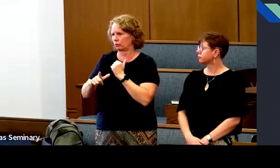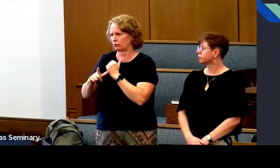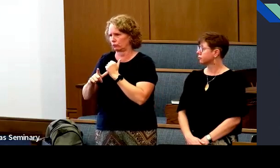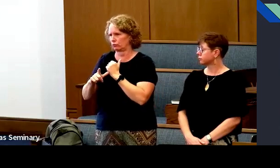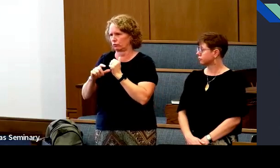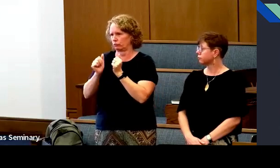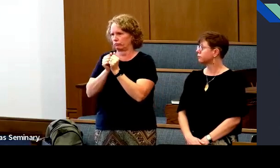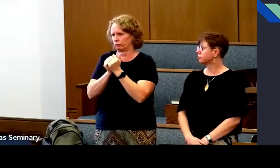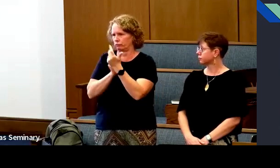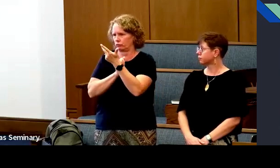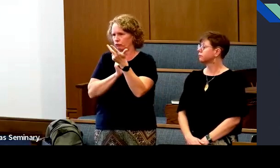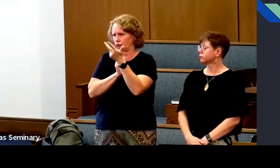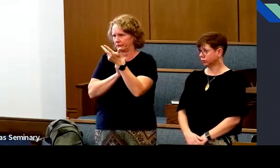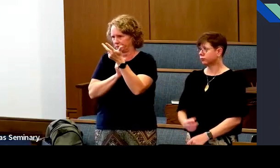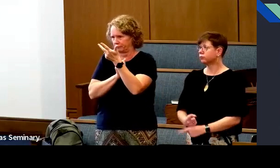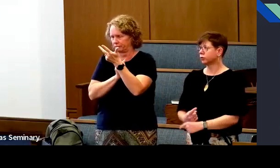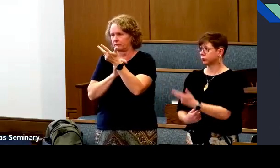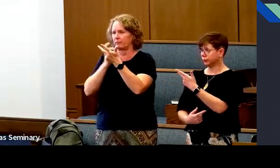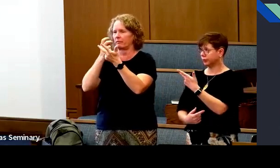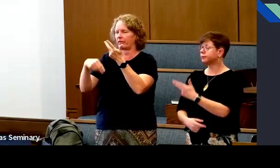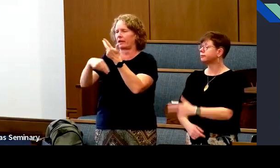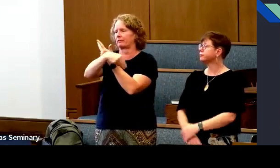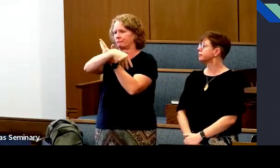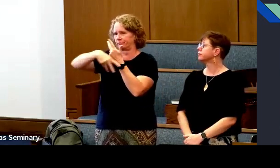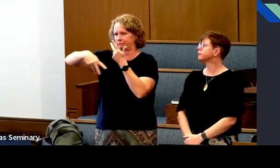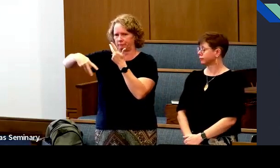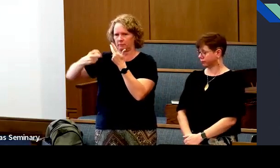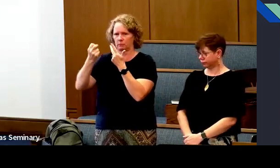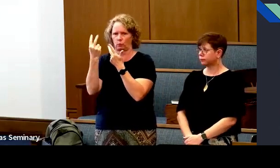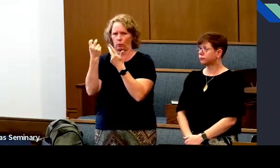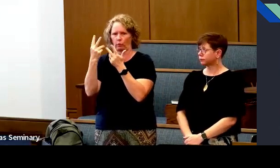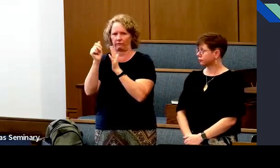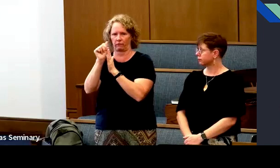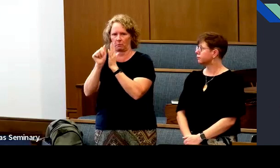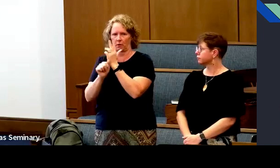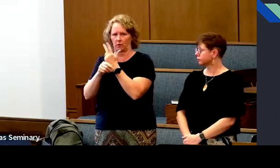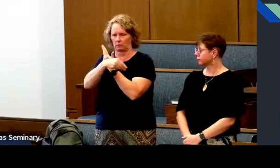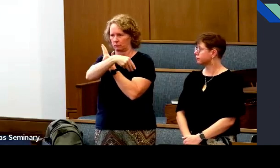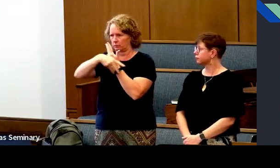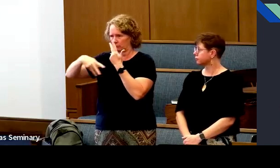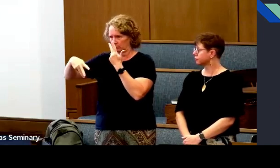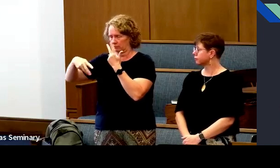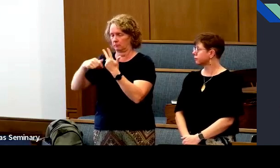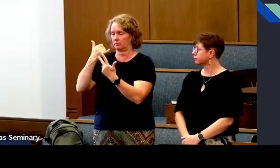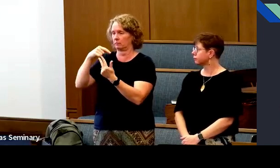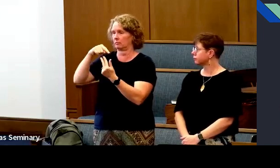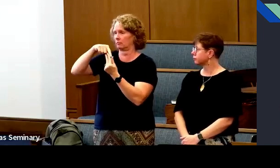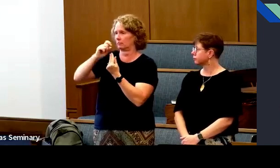The prophet and his counselors in the first presidency. And then the 12 apostles.